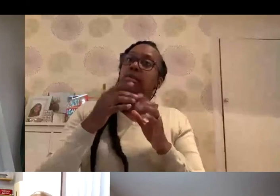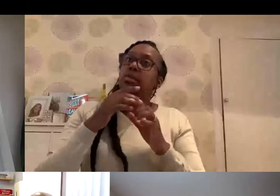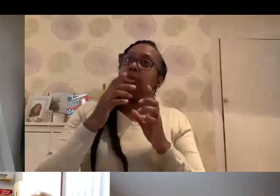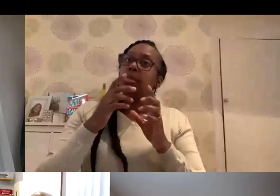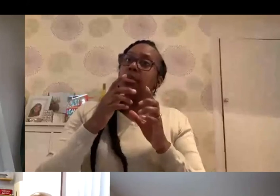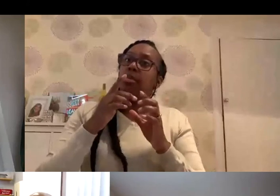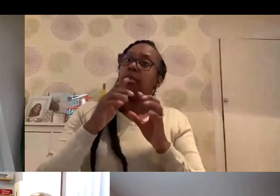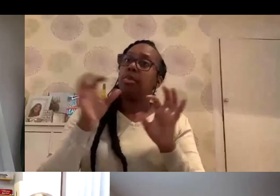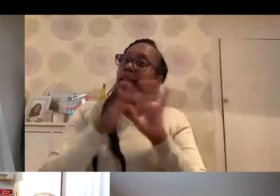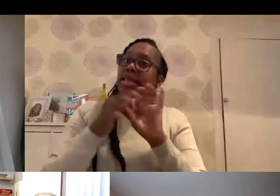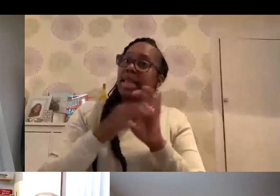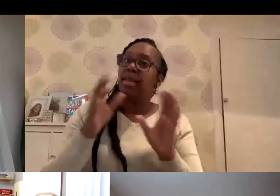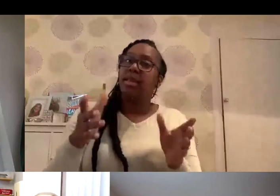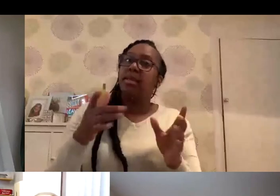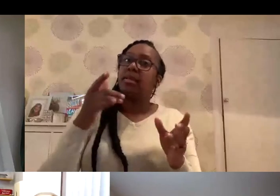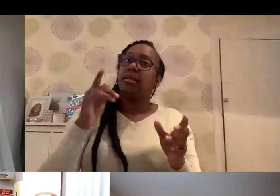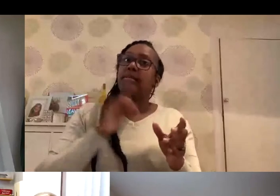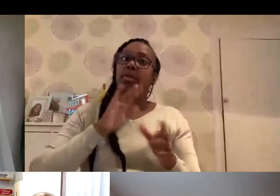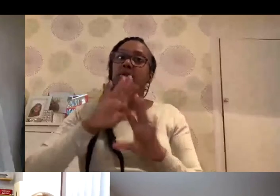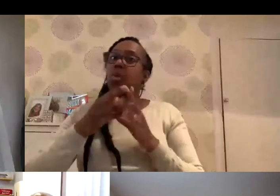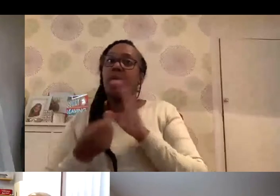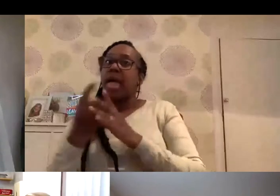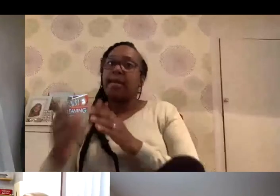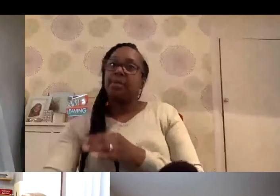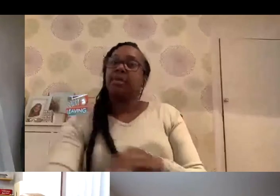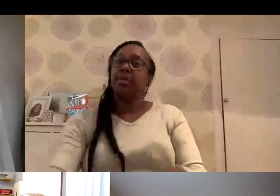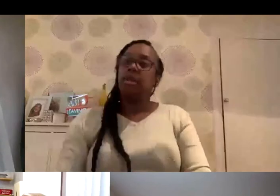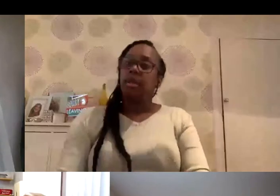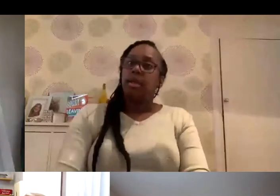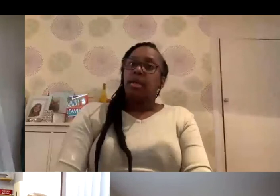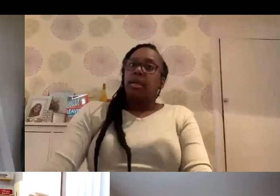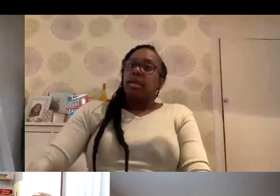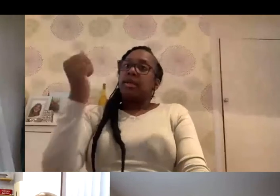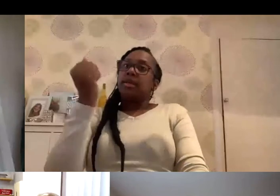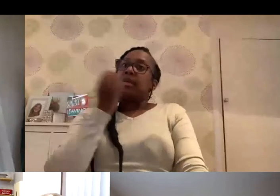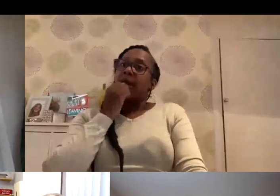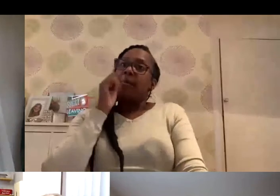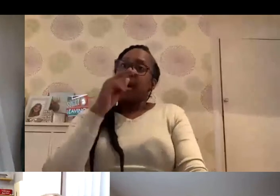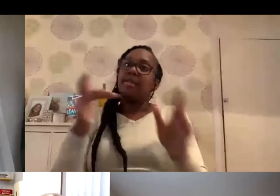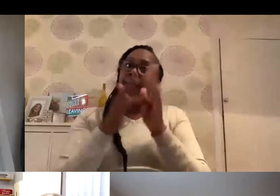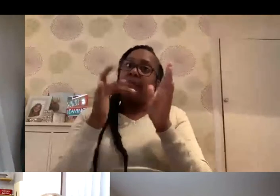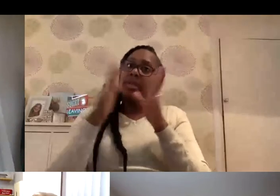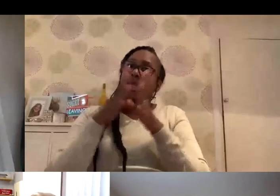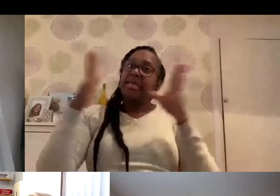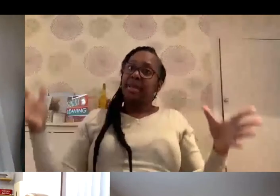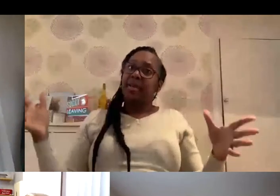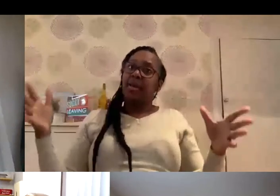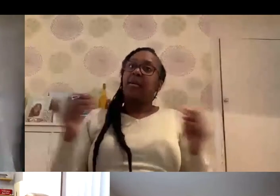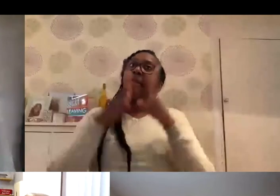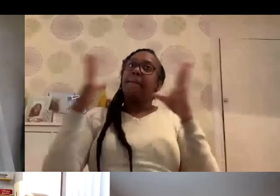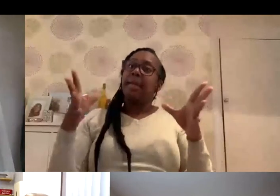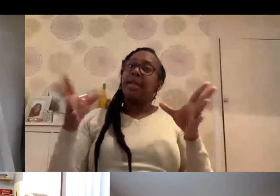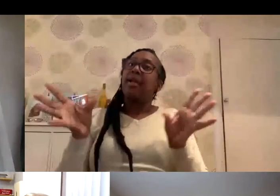clinics. Thanks. Because as Vicky says, all that happens next week is the number of us that are priority gets bigger. And obviously, the bigger the